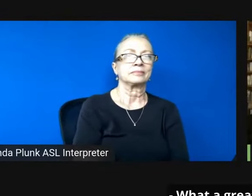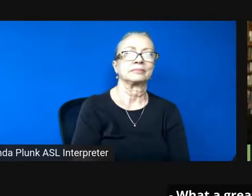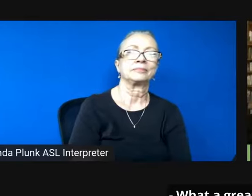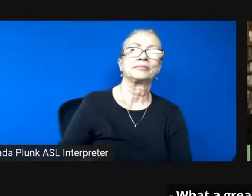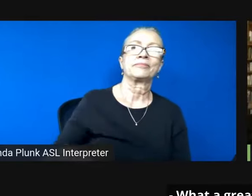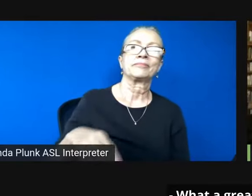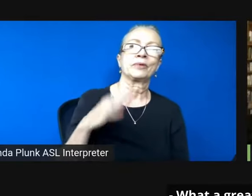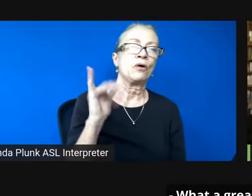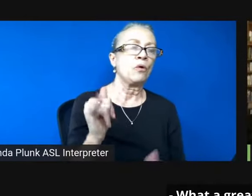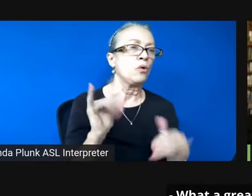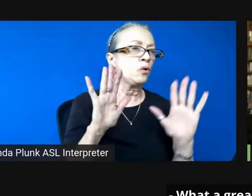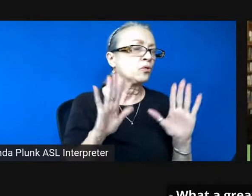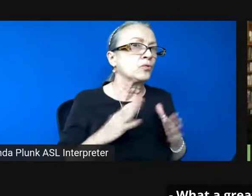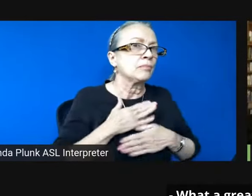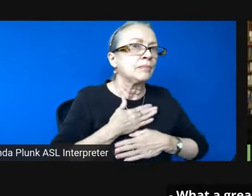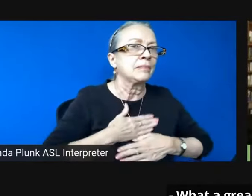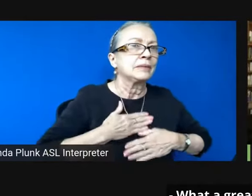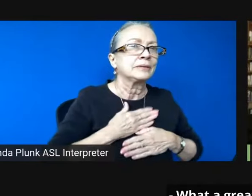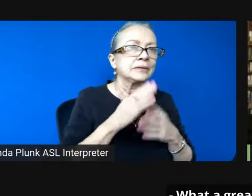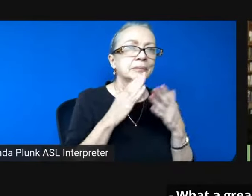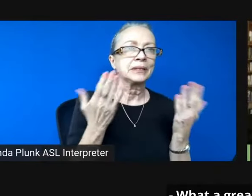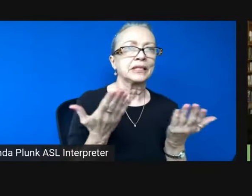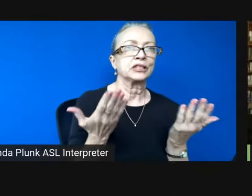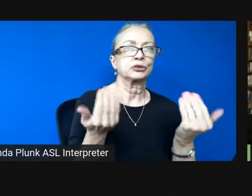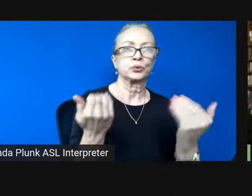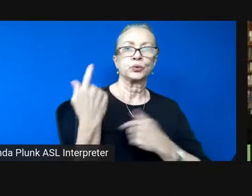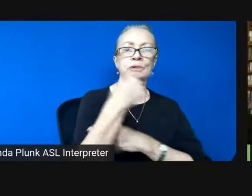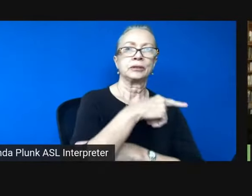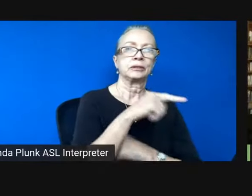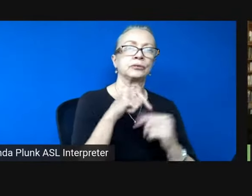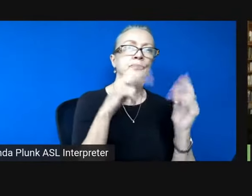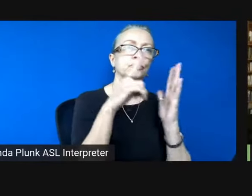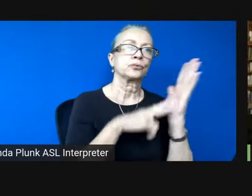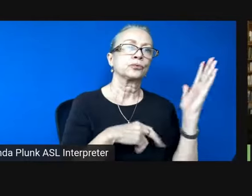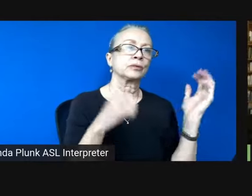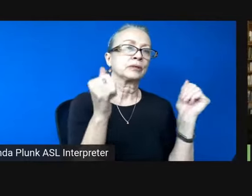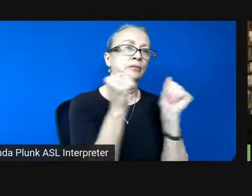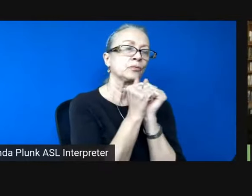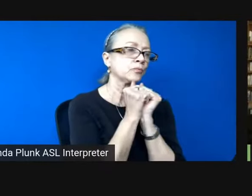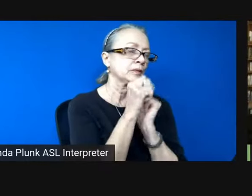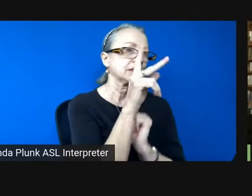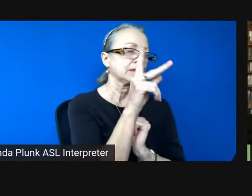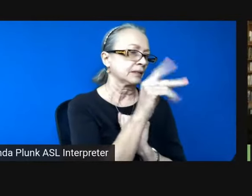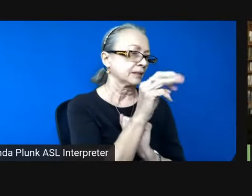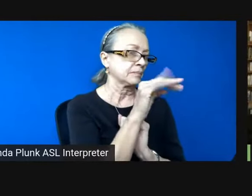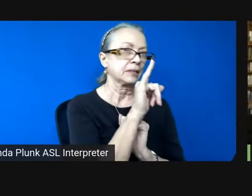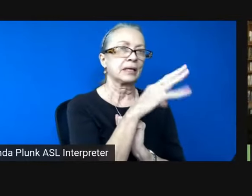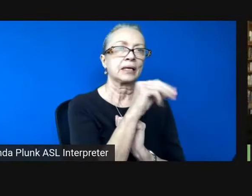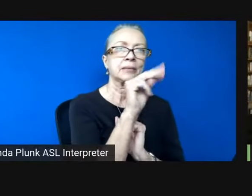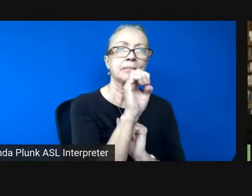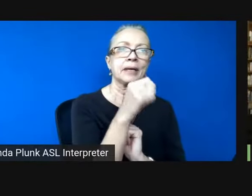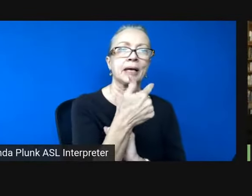what a great pleasure it is to be here today to read with Kemi and Meg and I